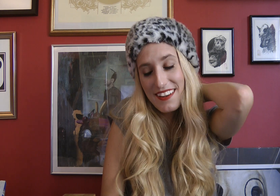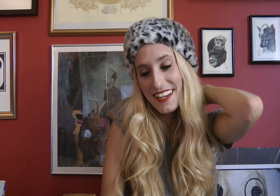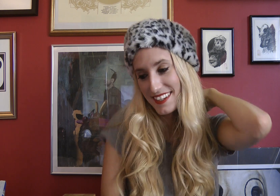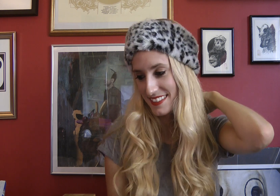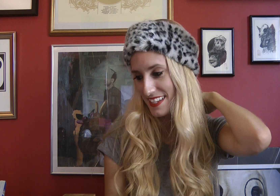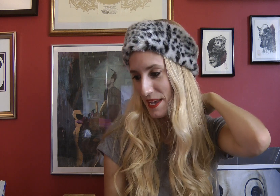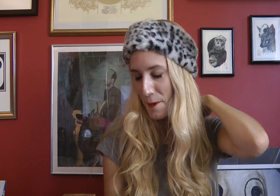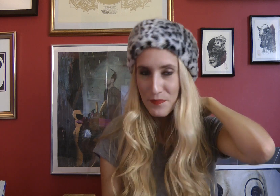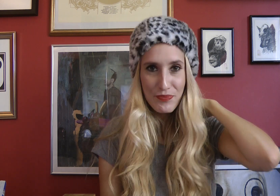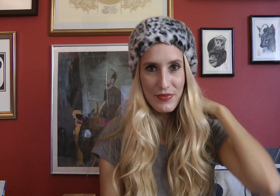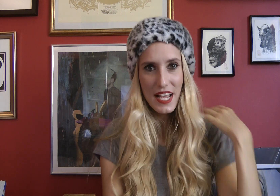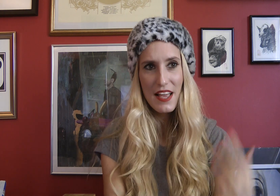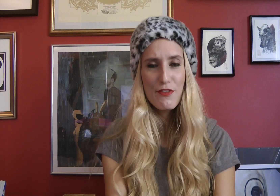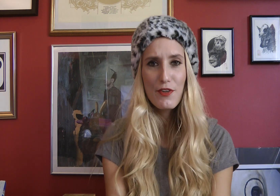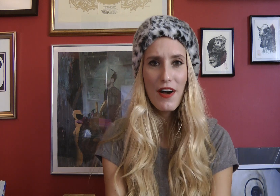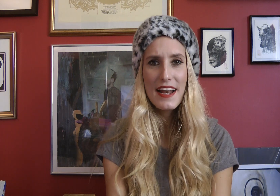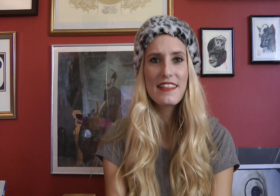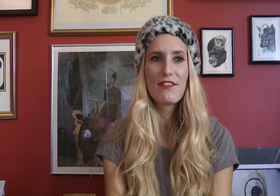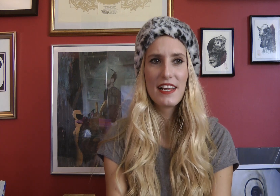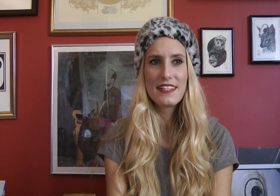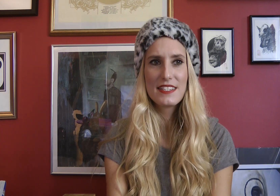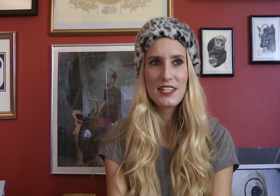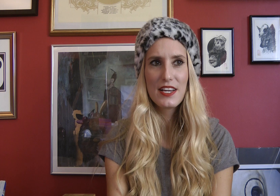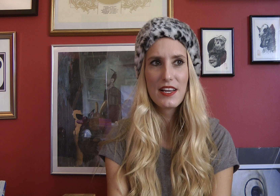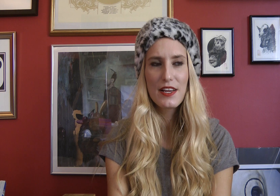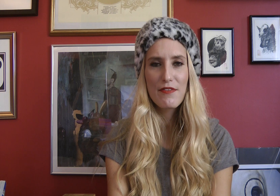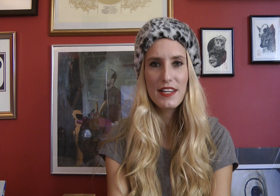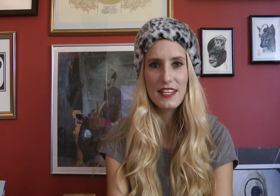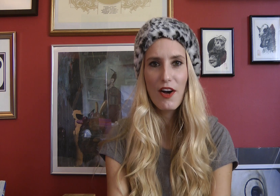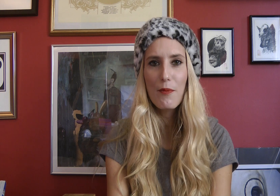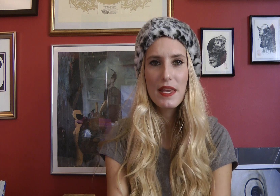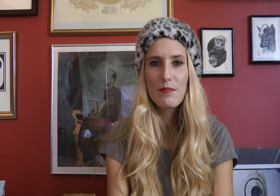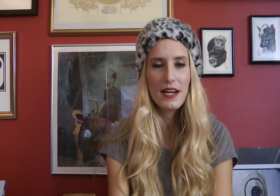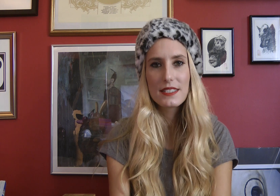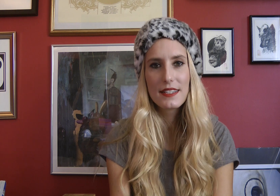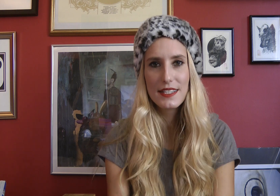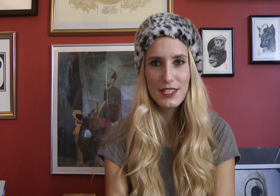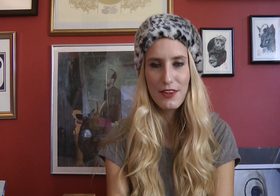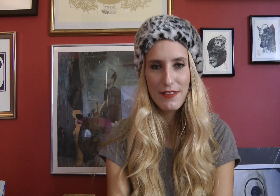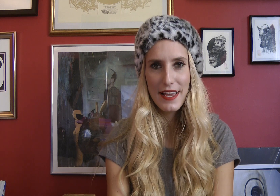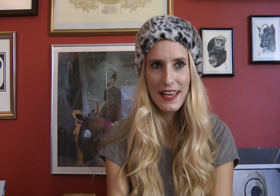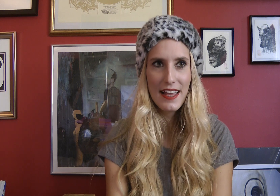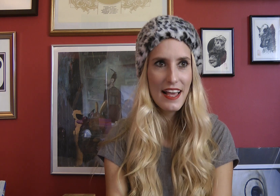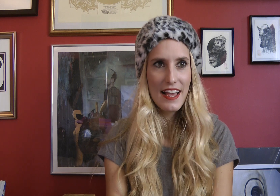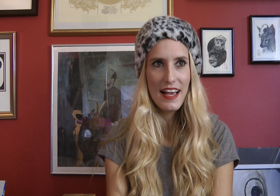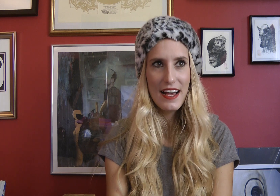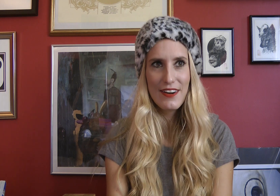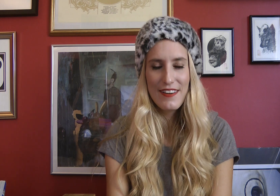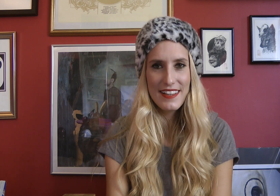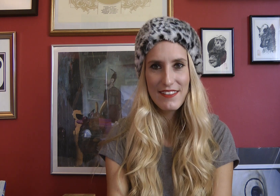like I said, if you've got anything related to converting a hobby and passion into career or anything